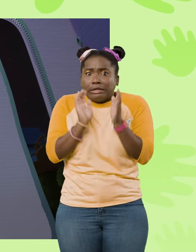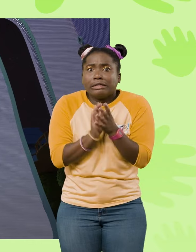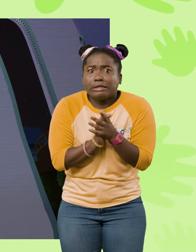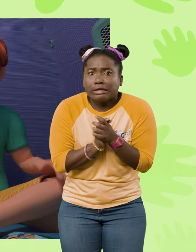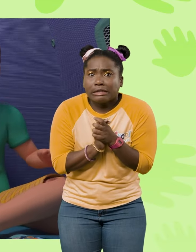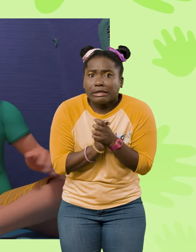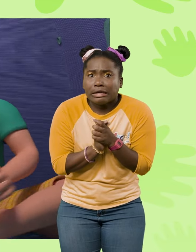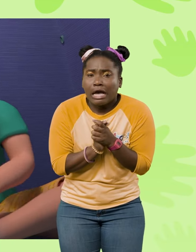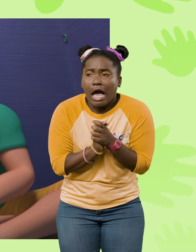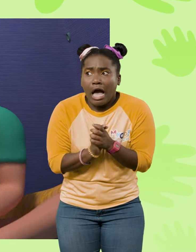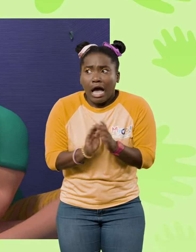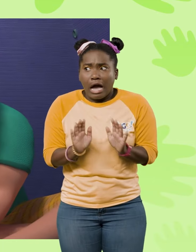Ah!